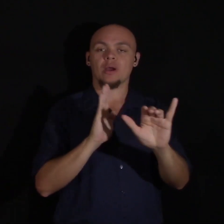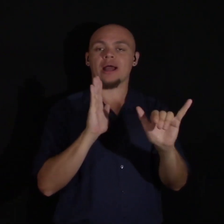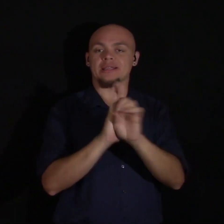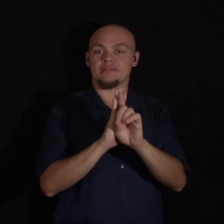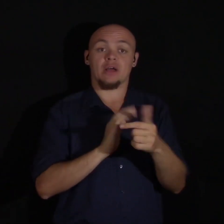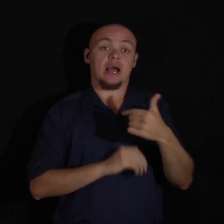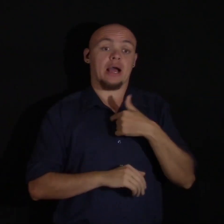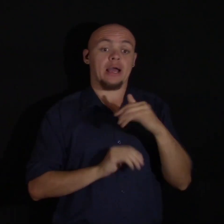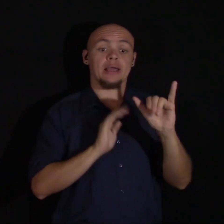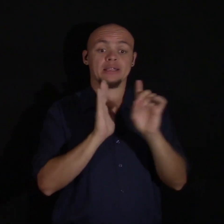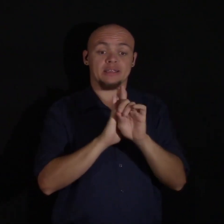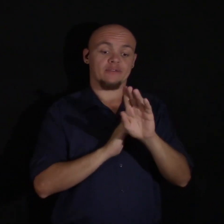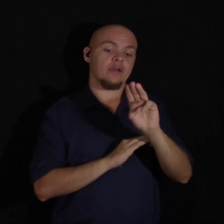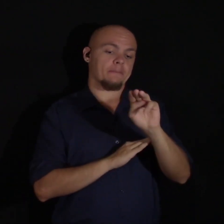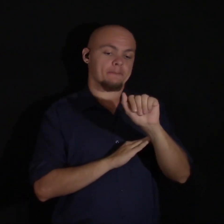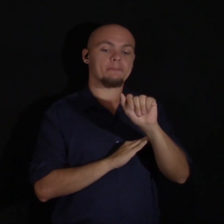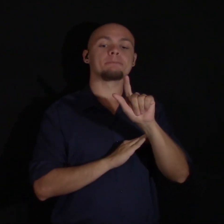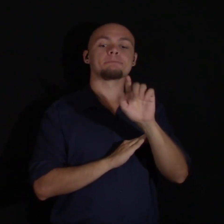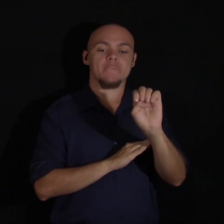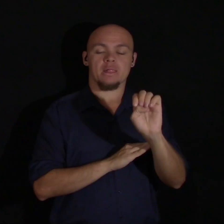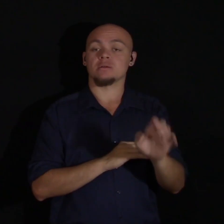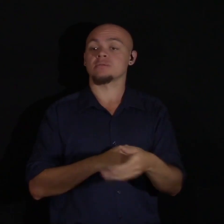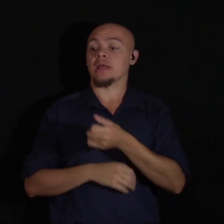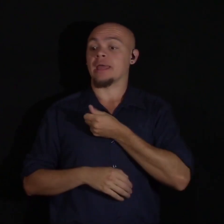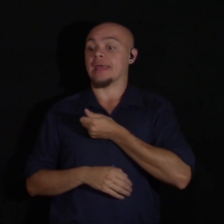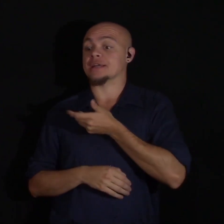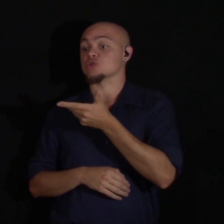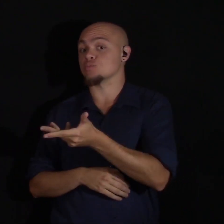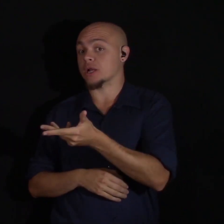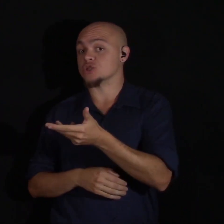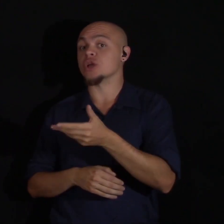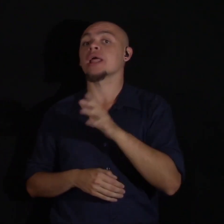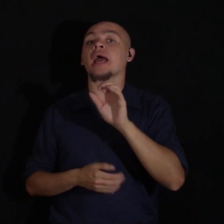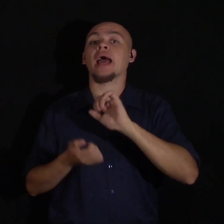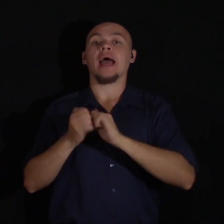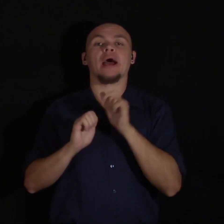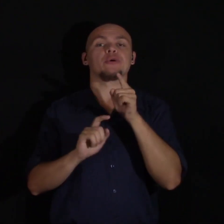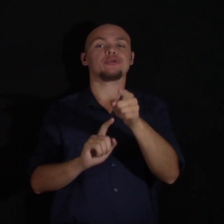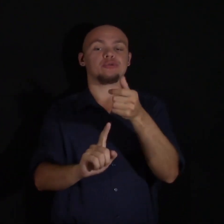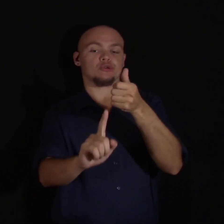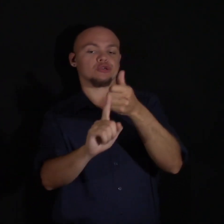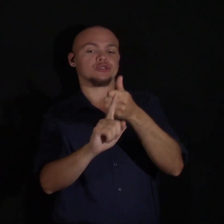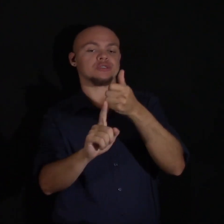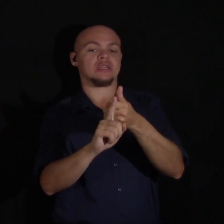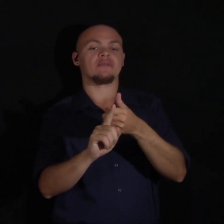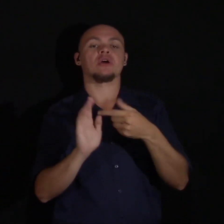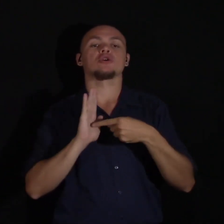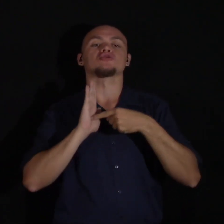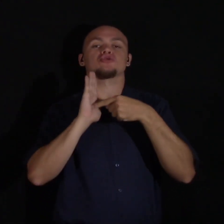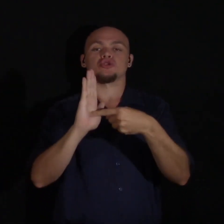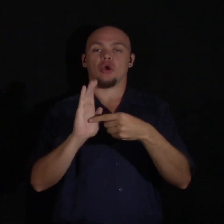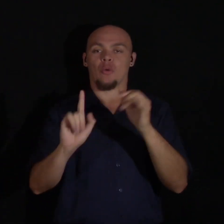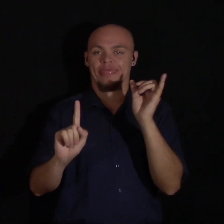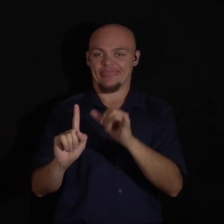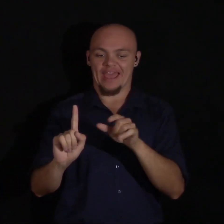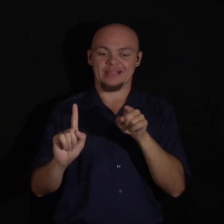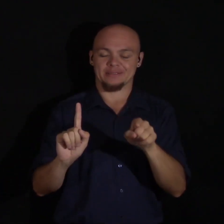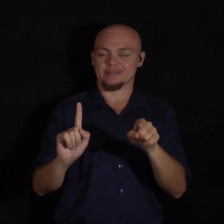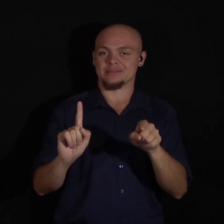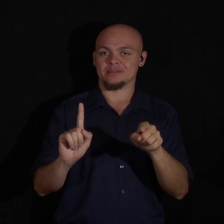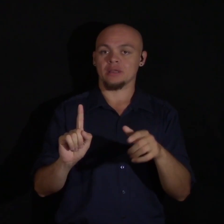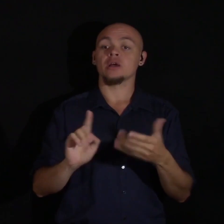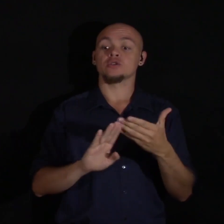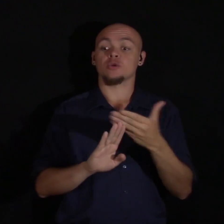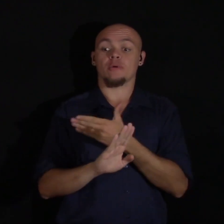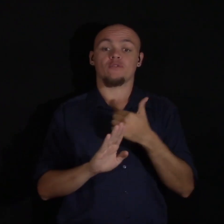you, I identify as male. Gender expression is how you outwardly express your gender. So before I